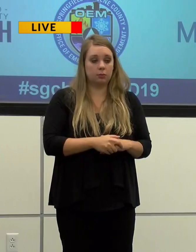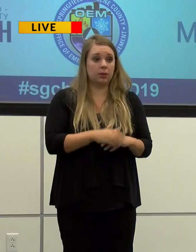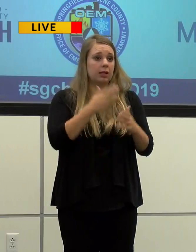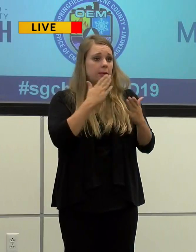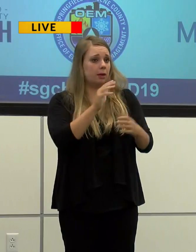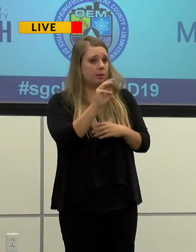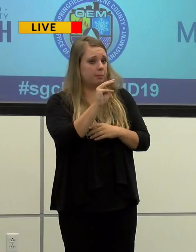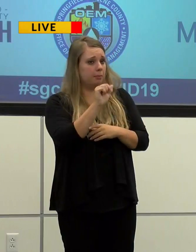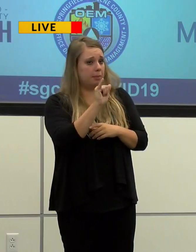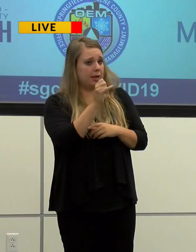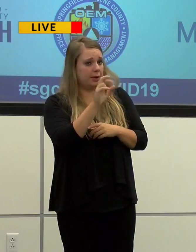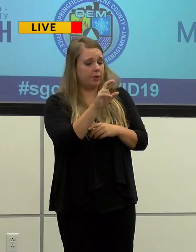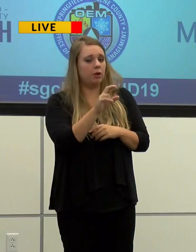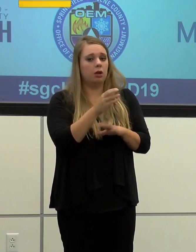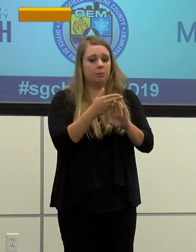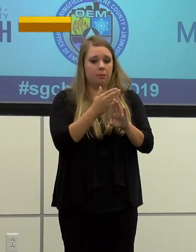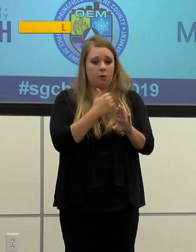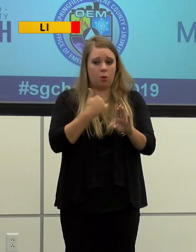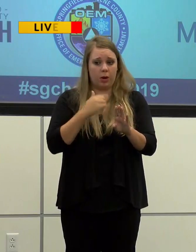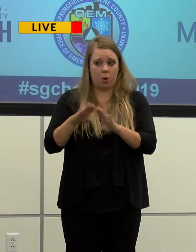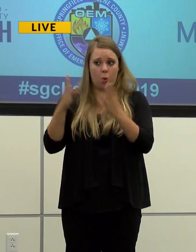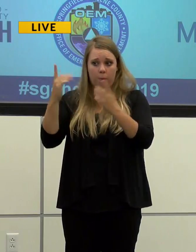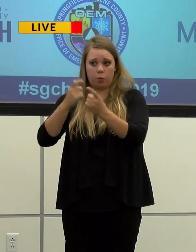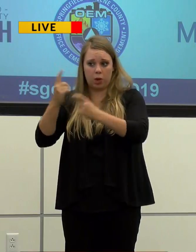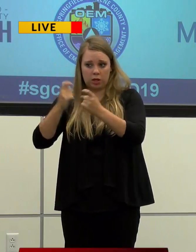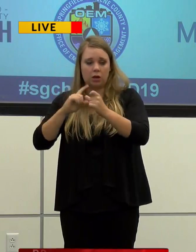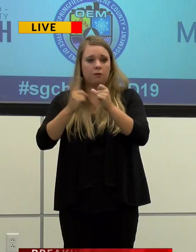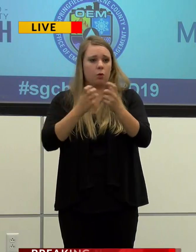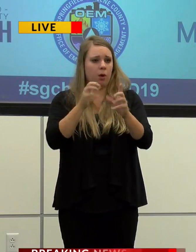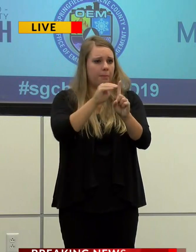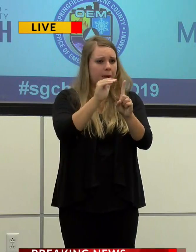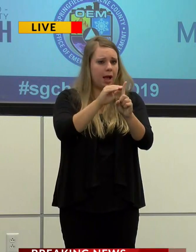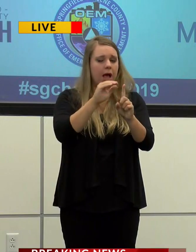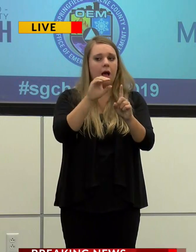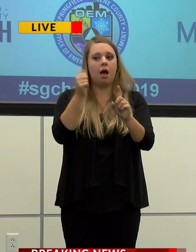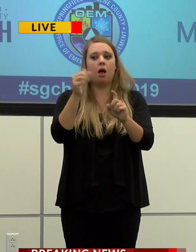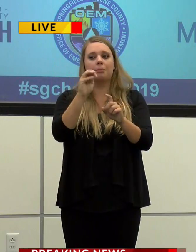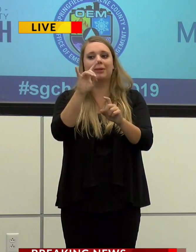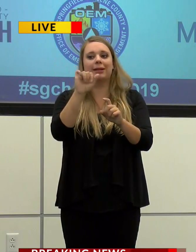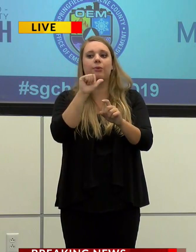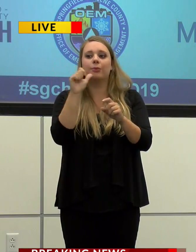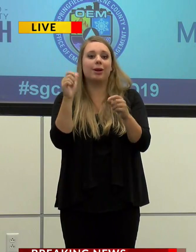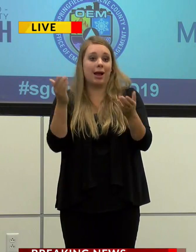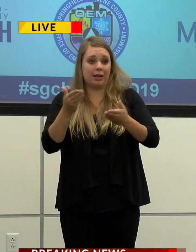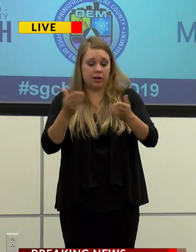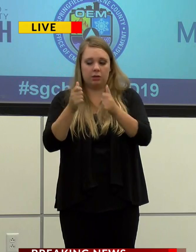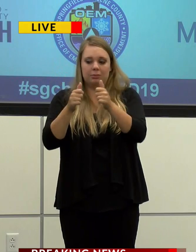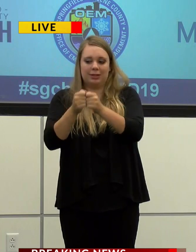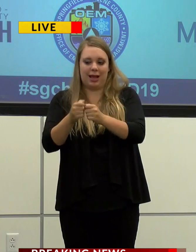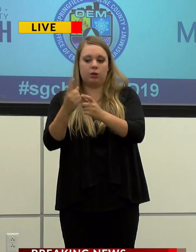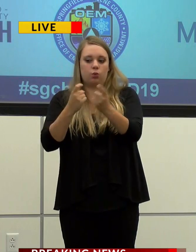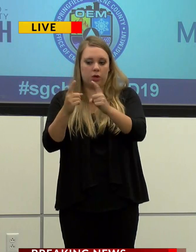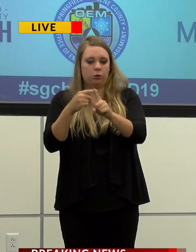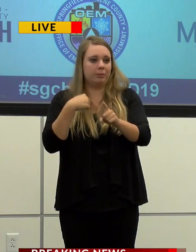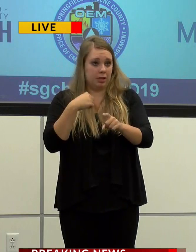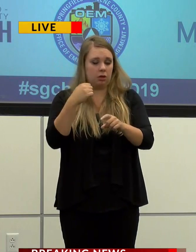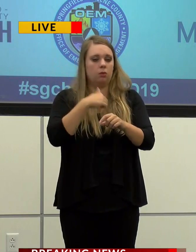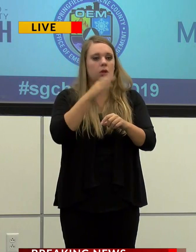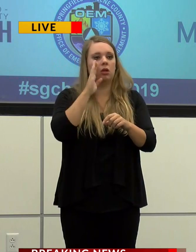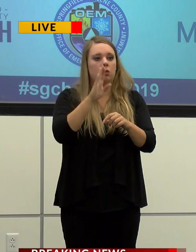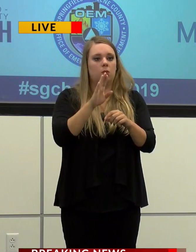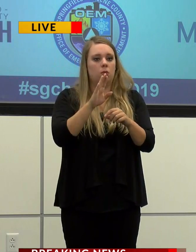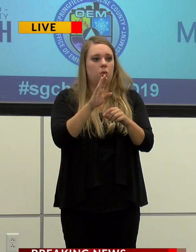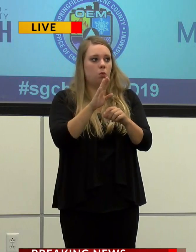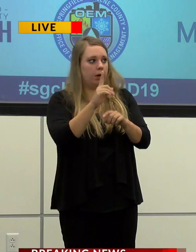Thank you, Mayor. Before we go to questions, I just want to remind the media who are not in the room, you can text your questions to me and we will pose them to the